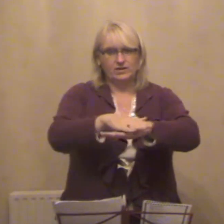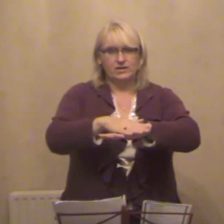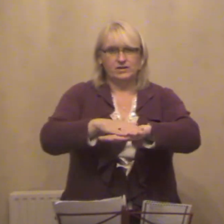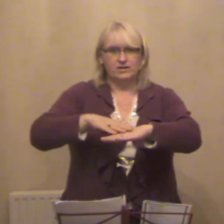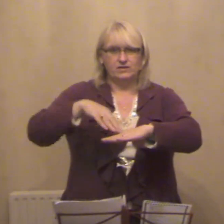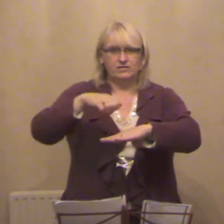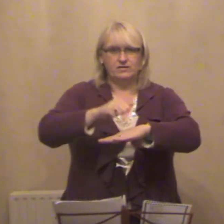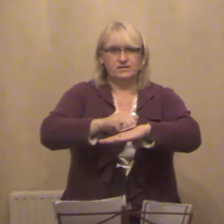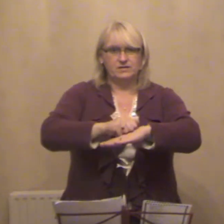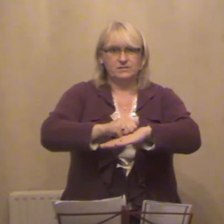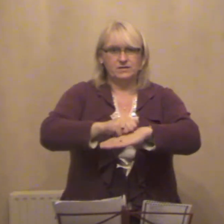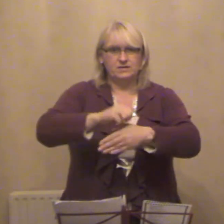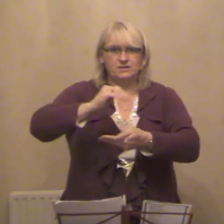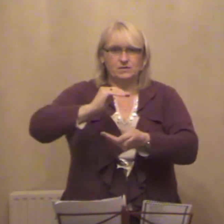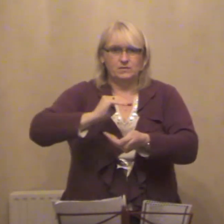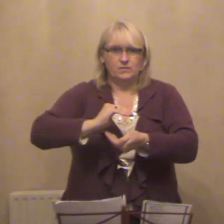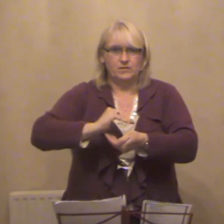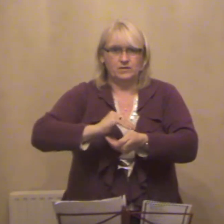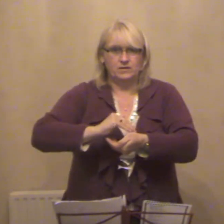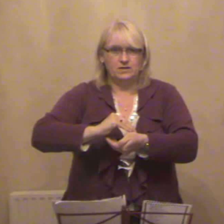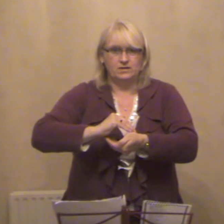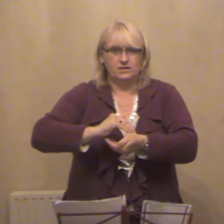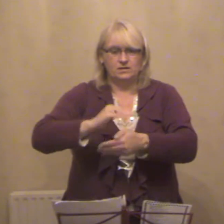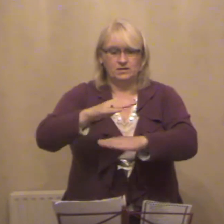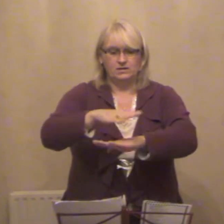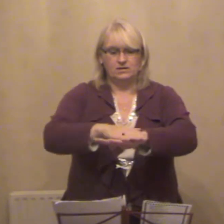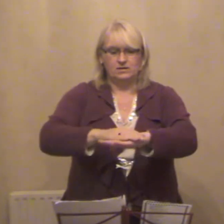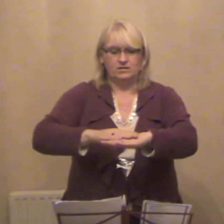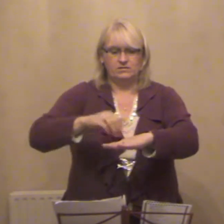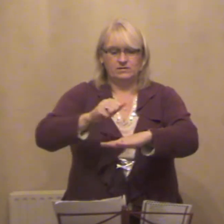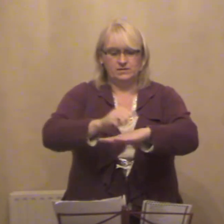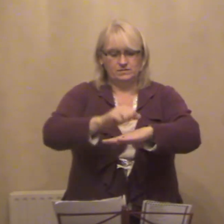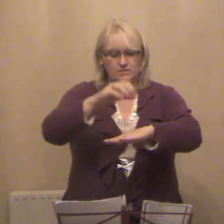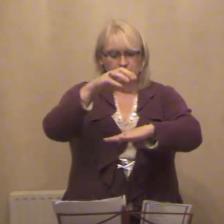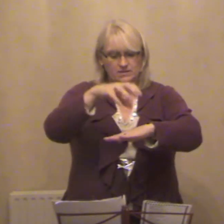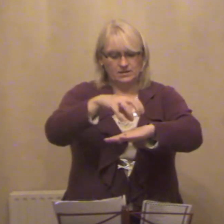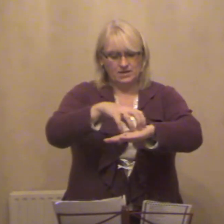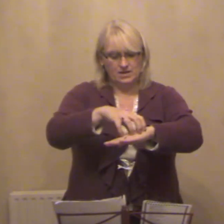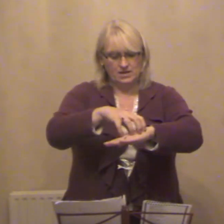Christmas pudding, Christmas cake,